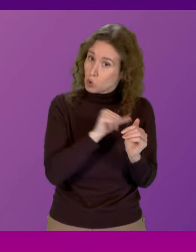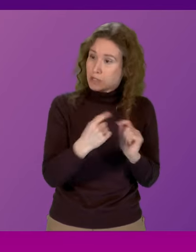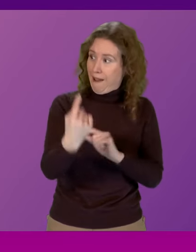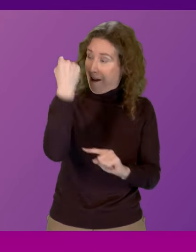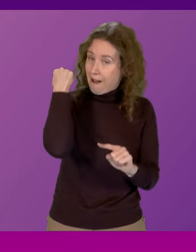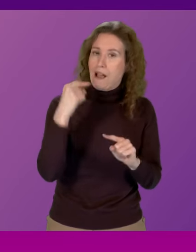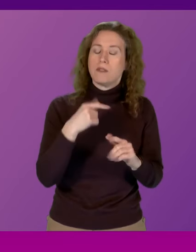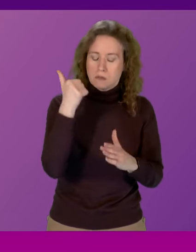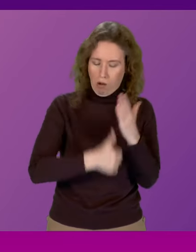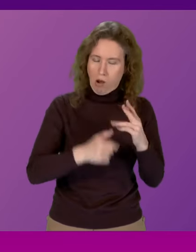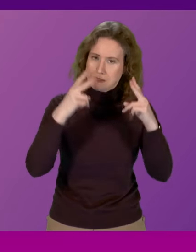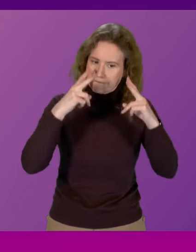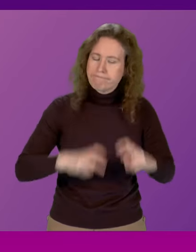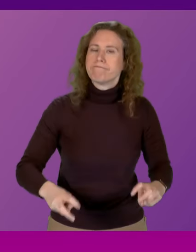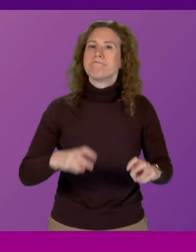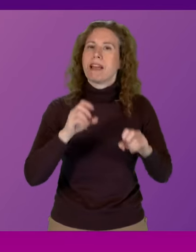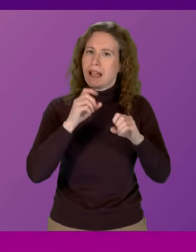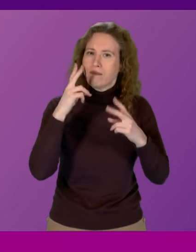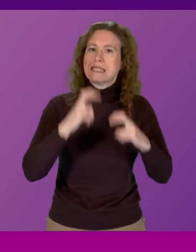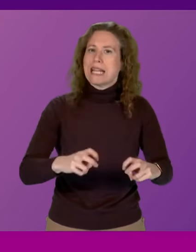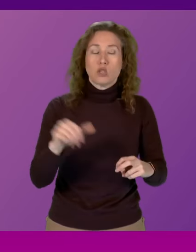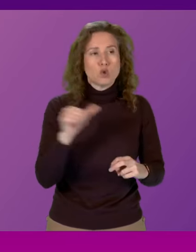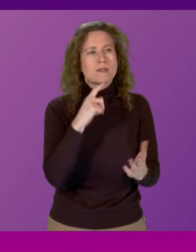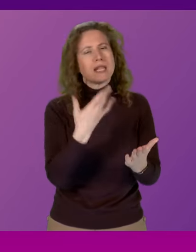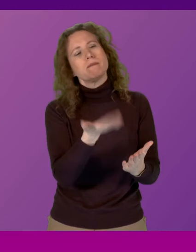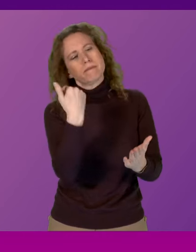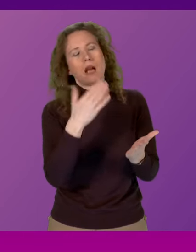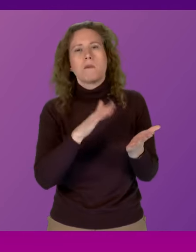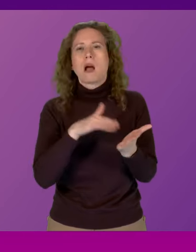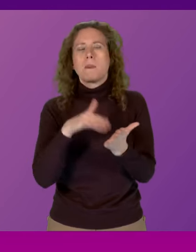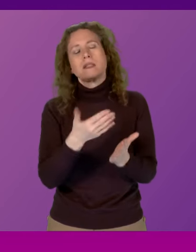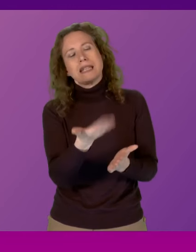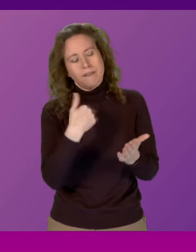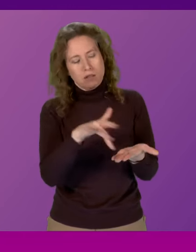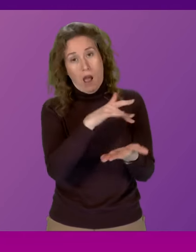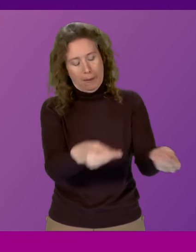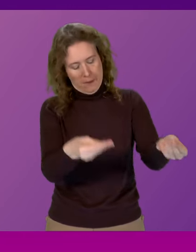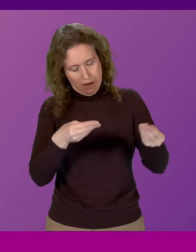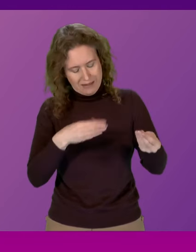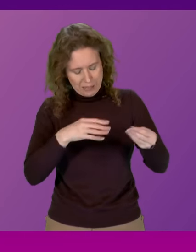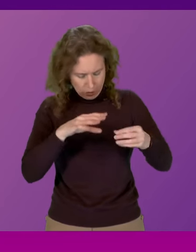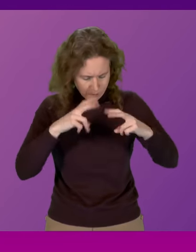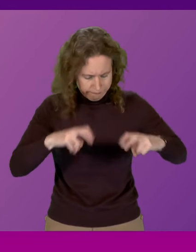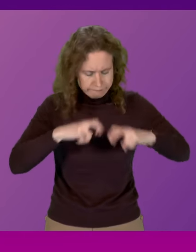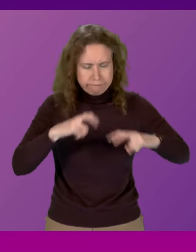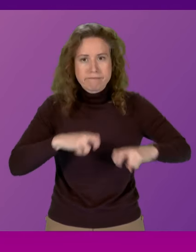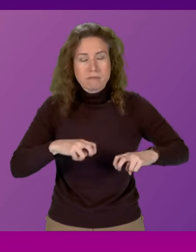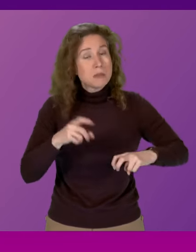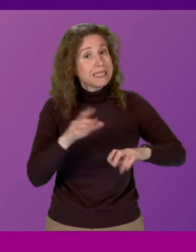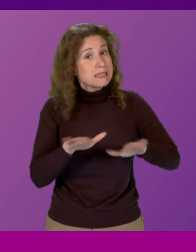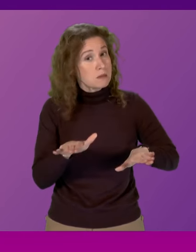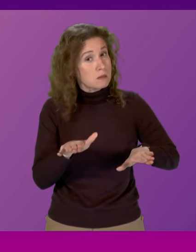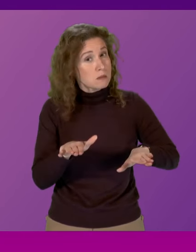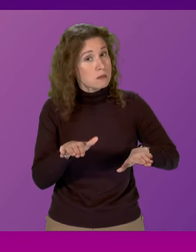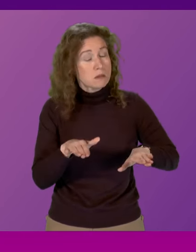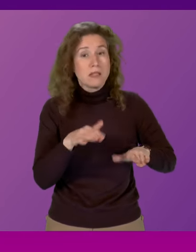into this matter. He should have demanded that Michael Matheson hand over the device to be examined. Instead, he's